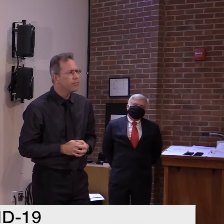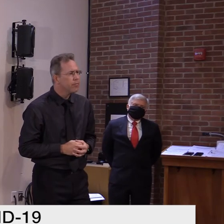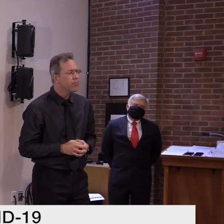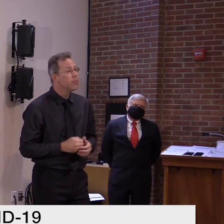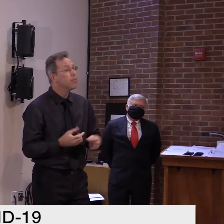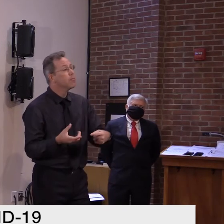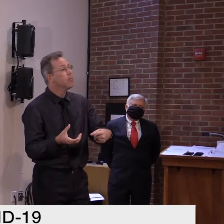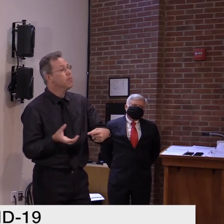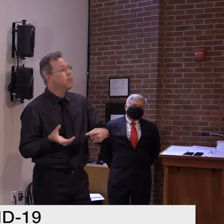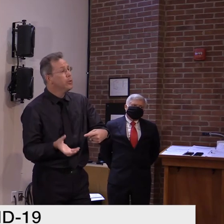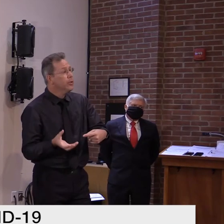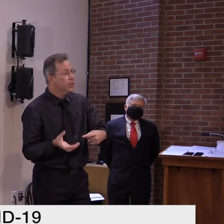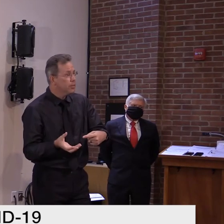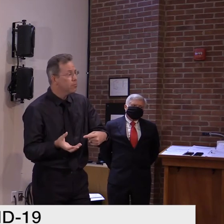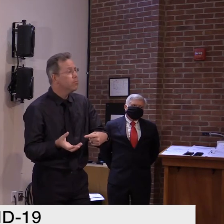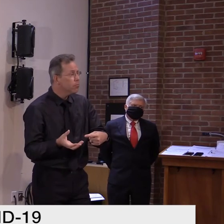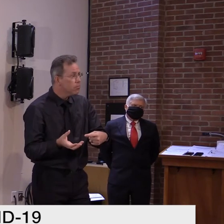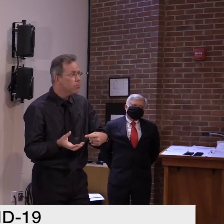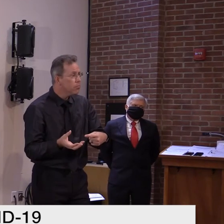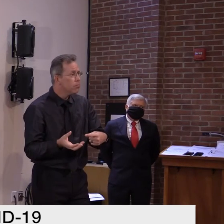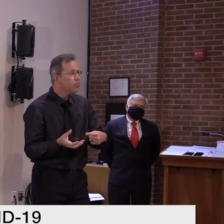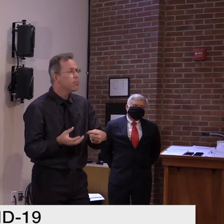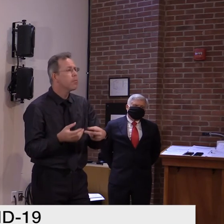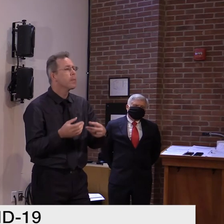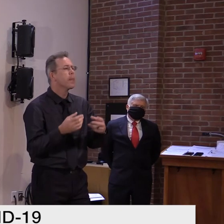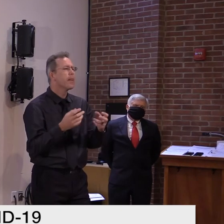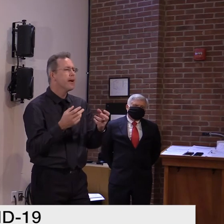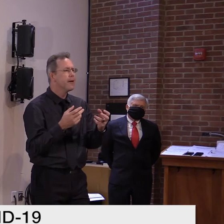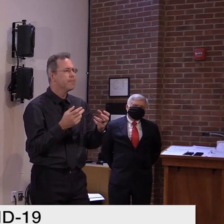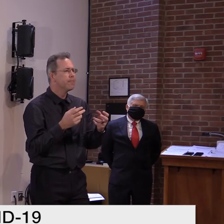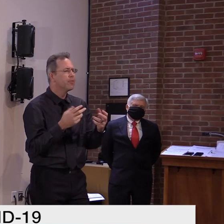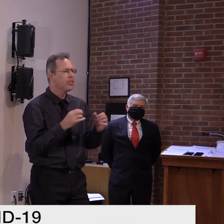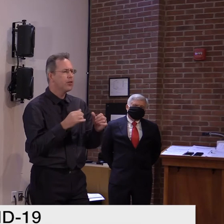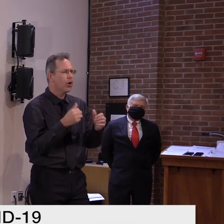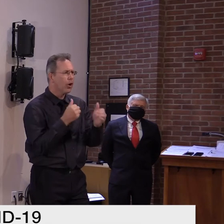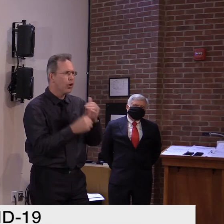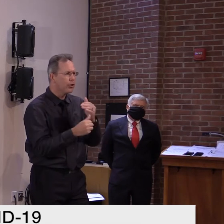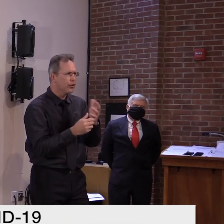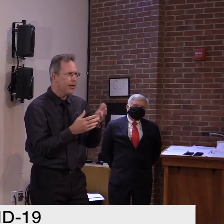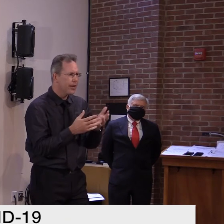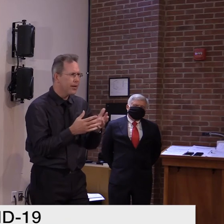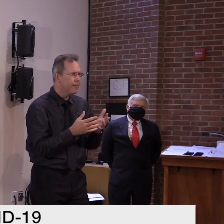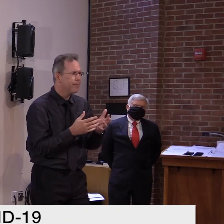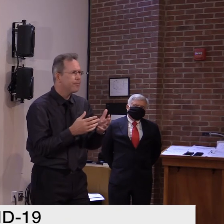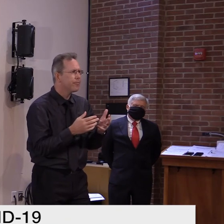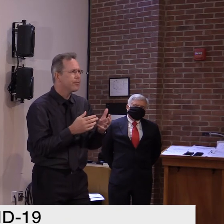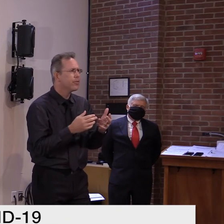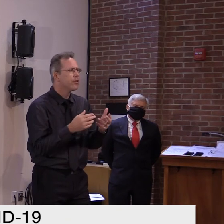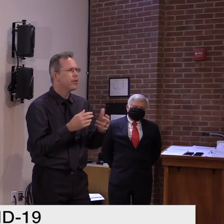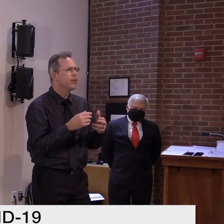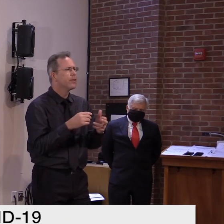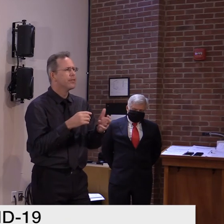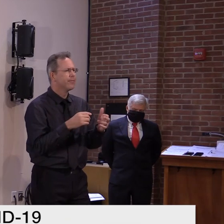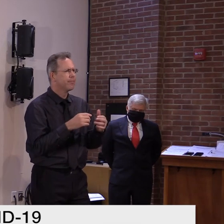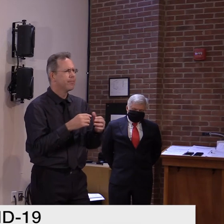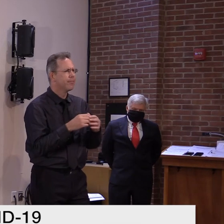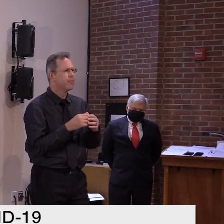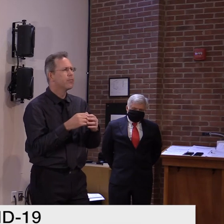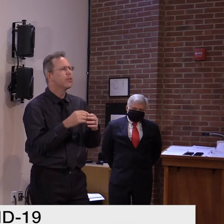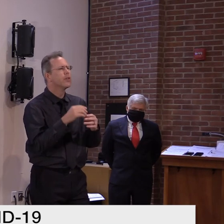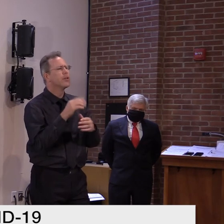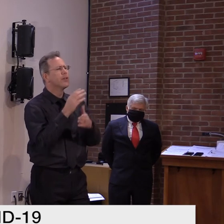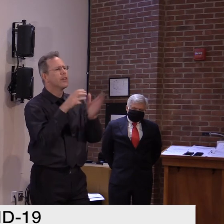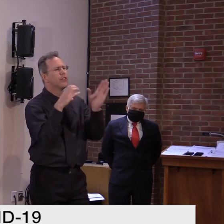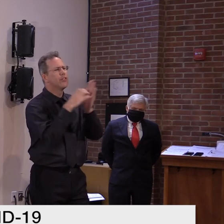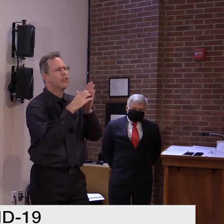would continue to fall under what we refer to as section 8.1. We have not, uh, hit pause on that. Rather, it's the